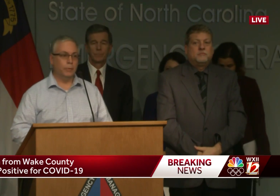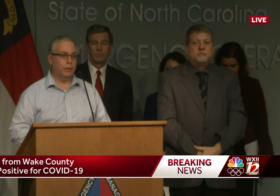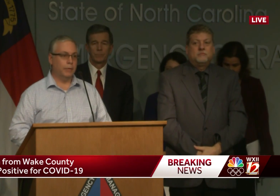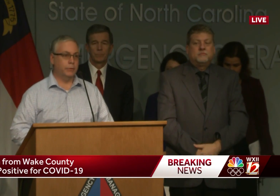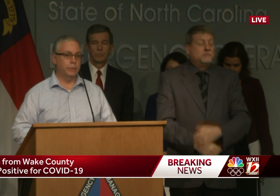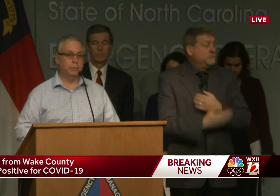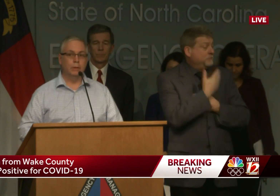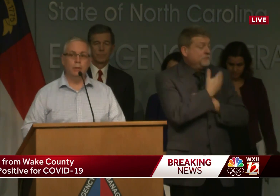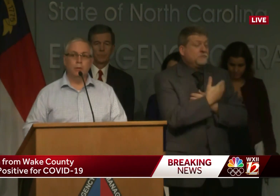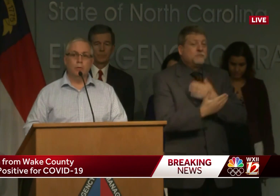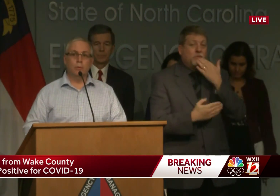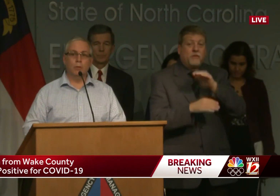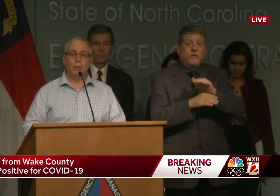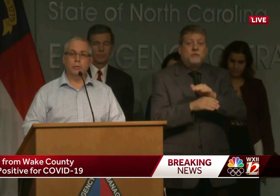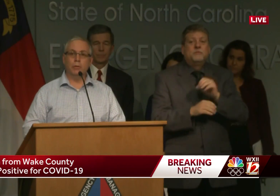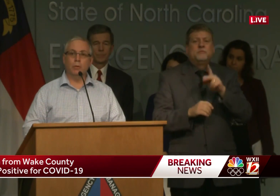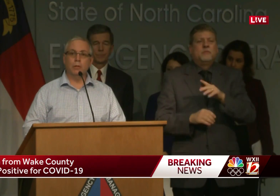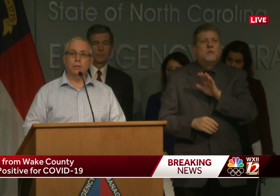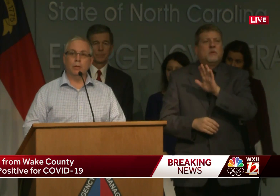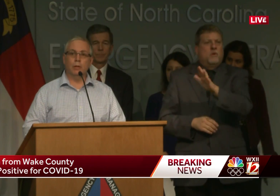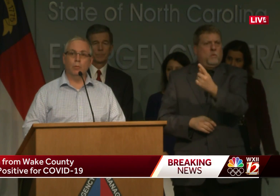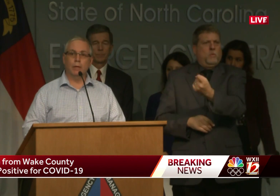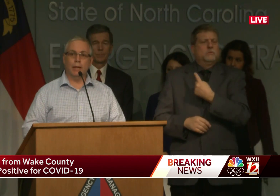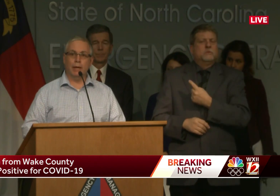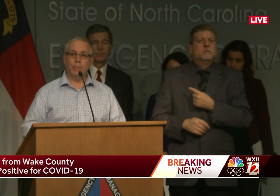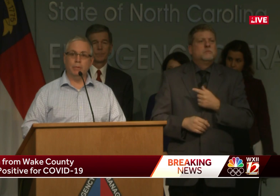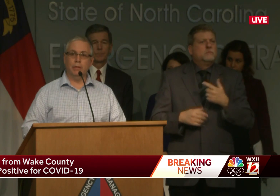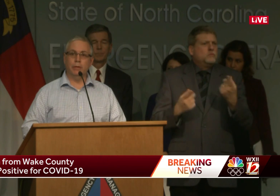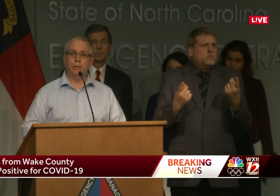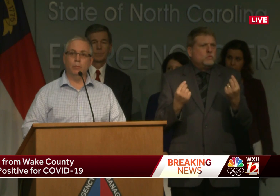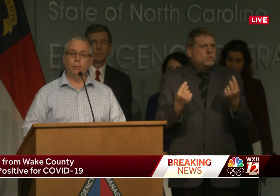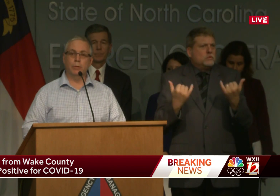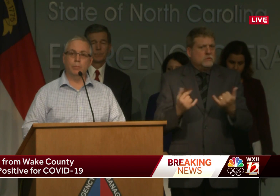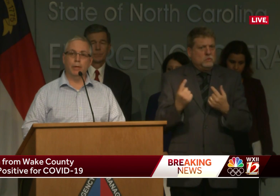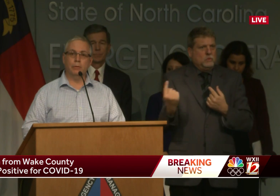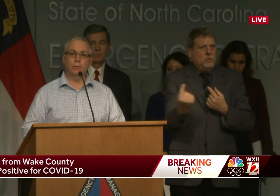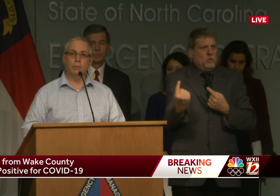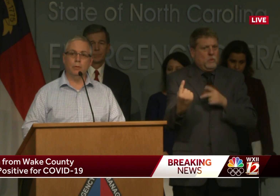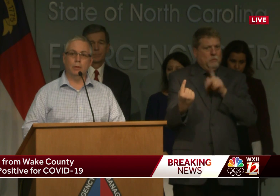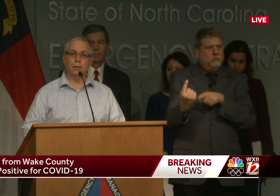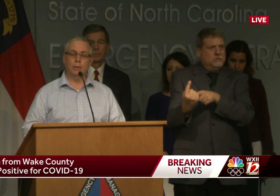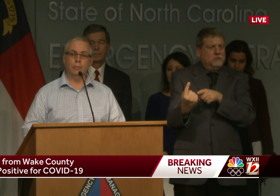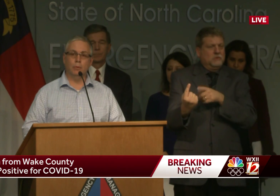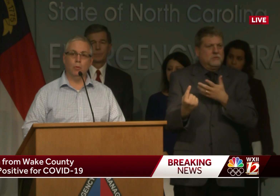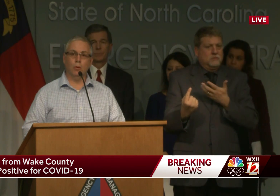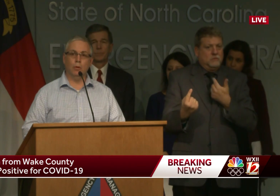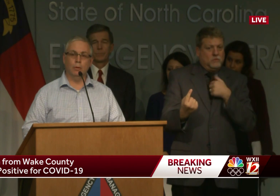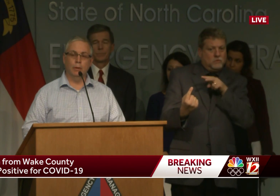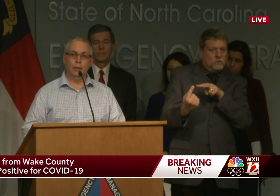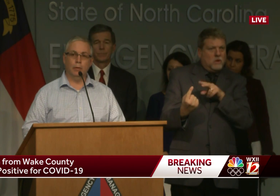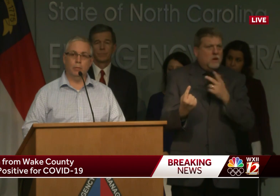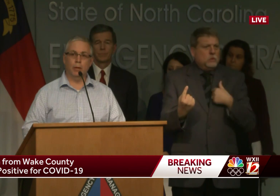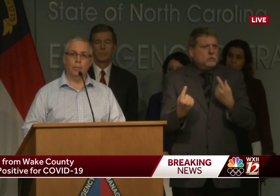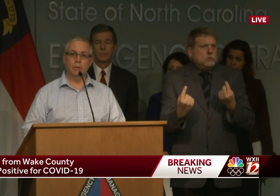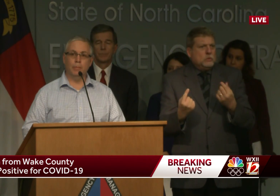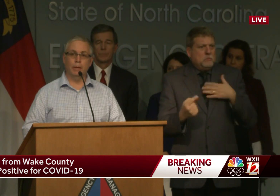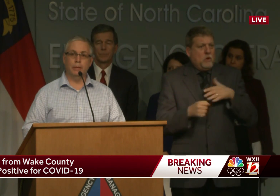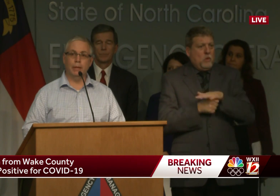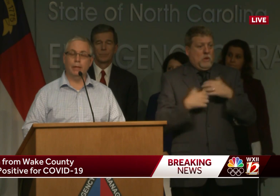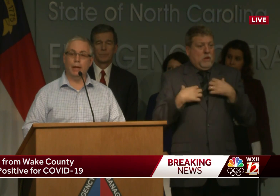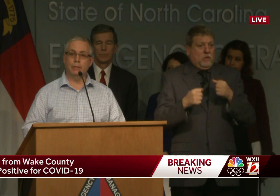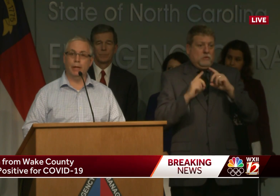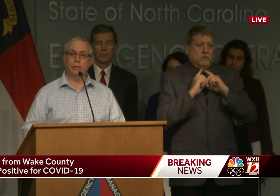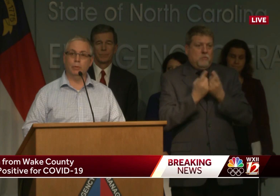Thank you, and good afternoon. So the question was, what kind of happens here with respect to local health departments